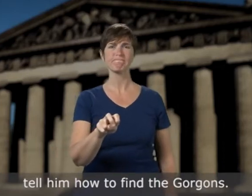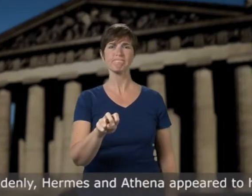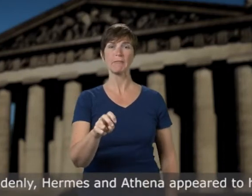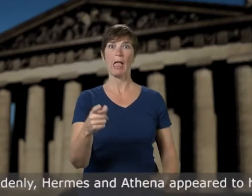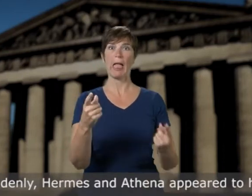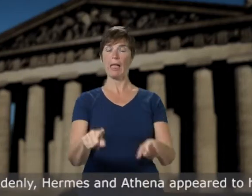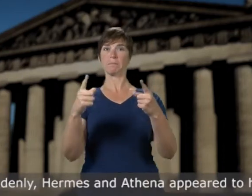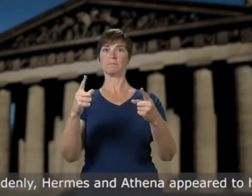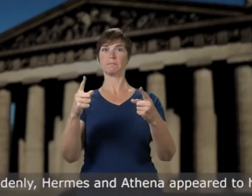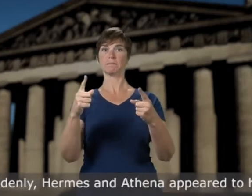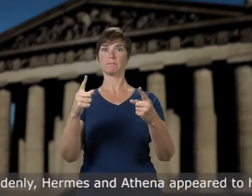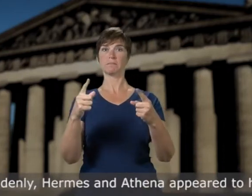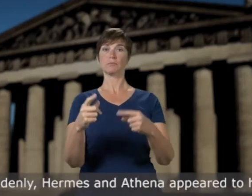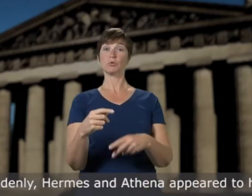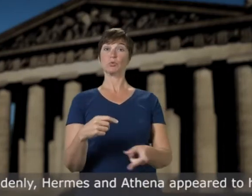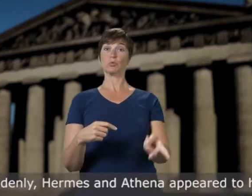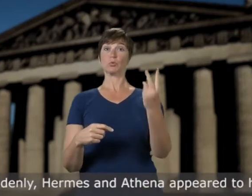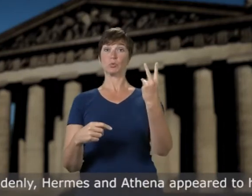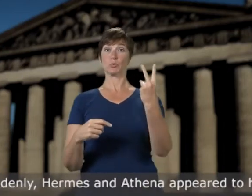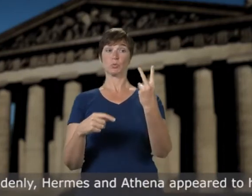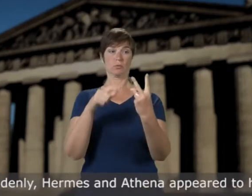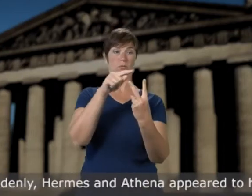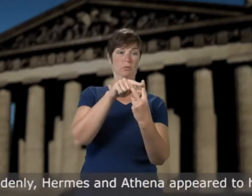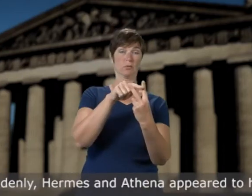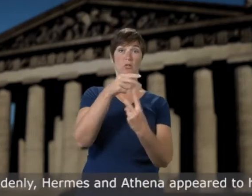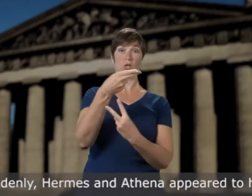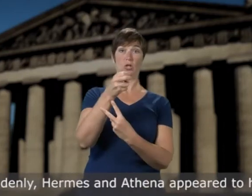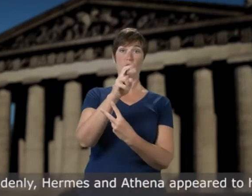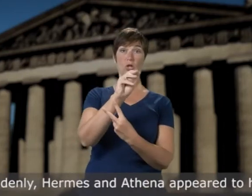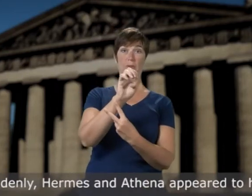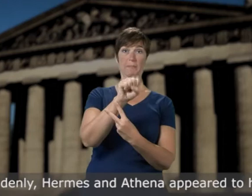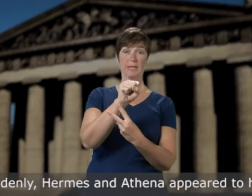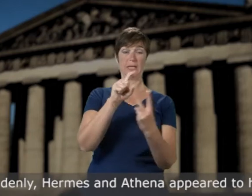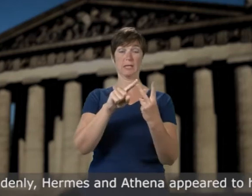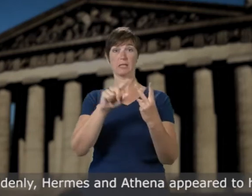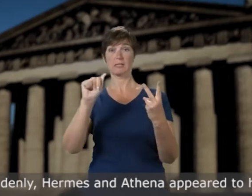Suddenly Hermes and Athena appeared to him